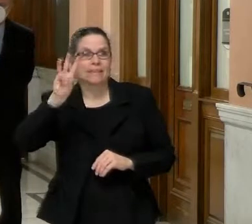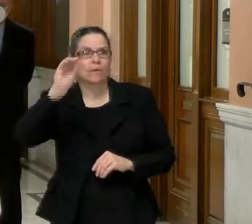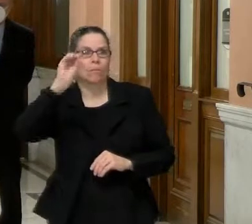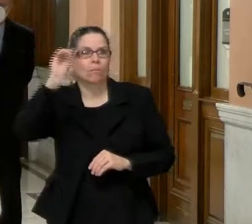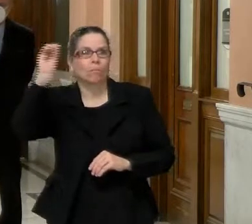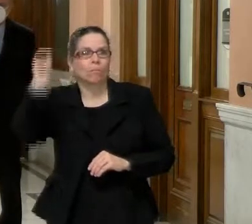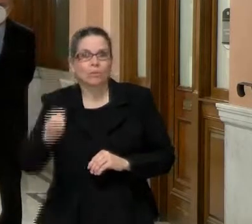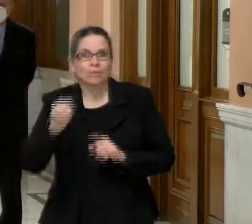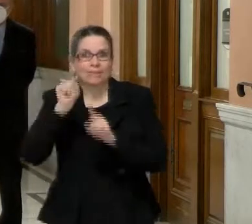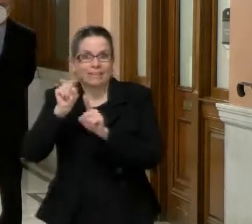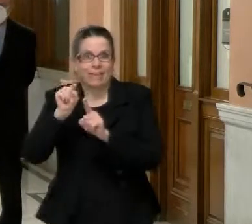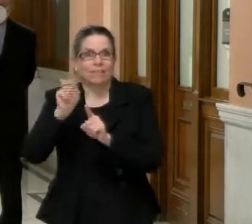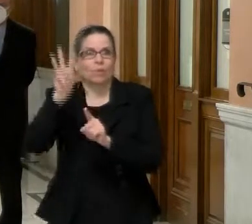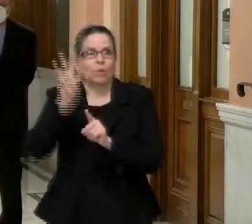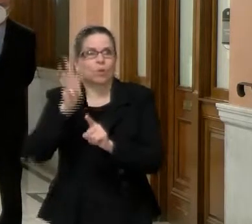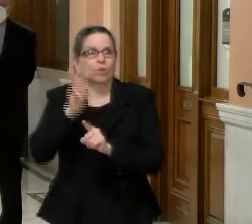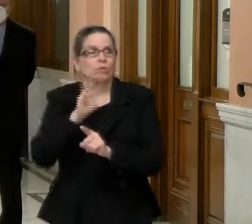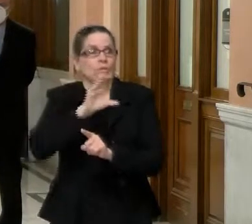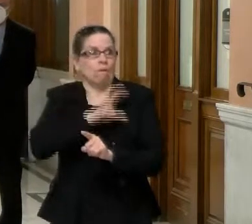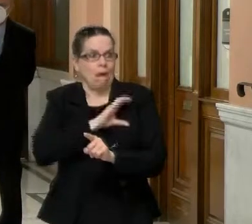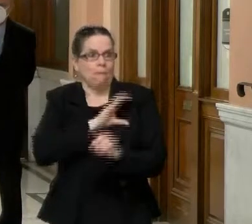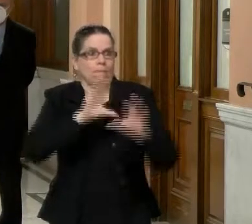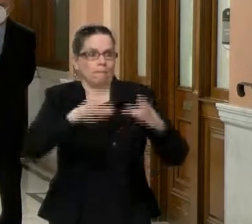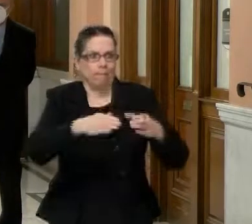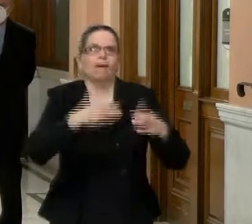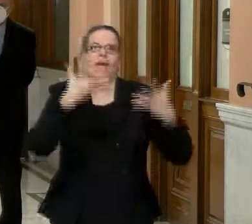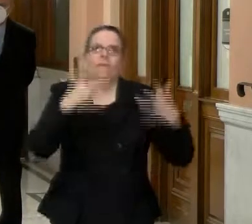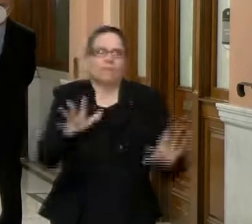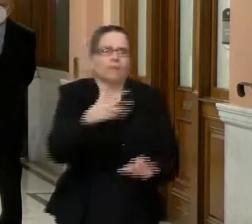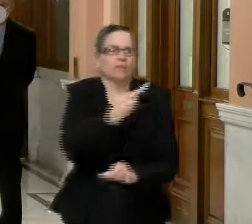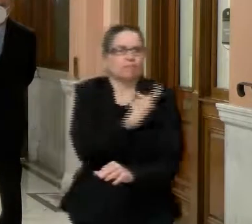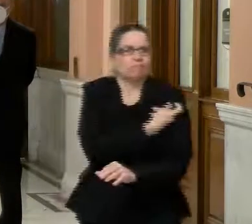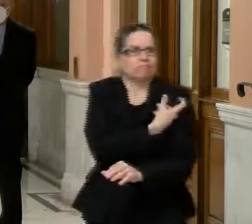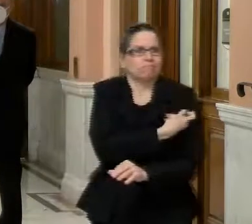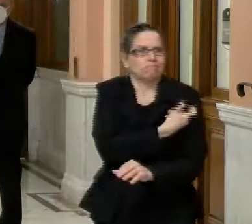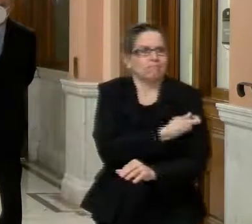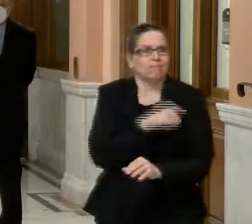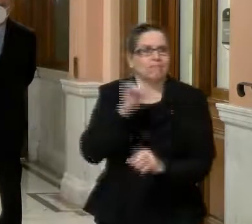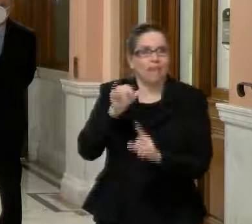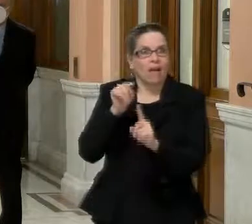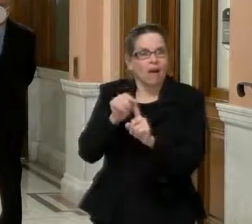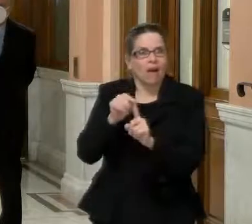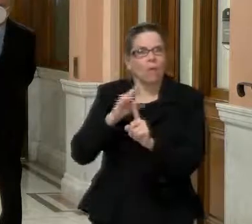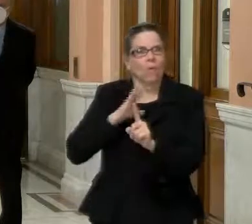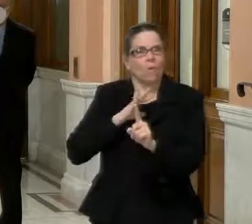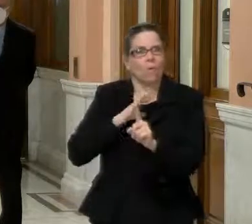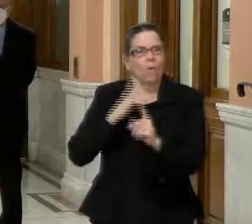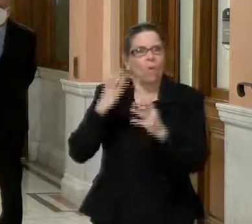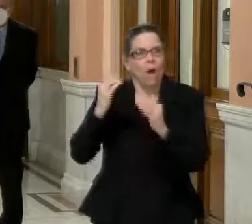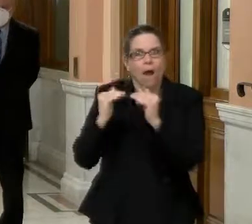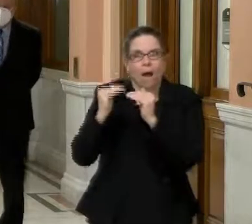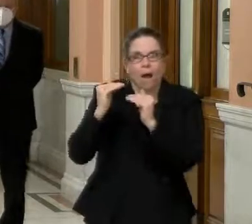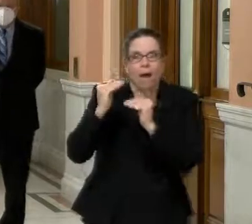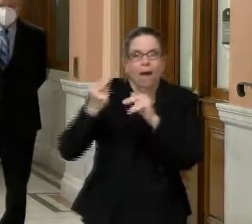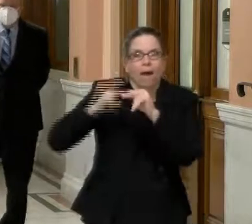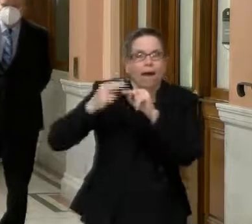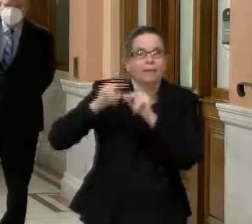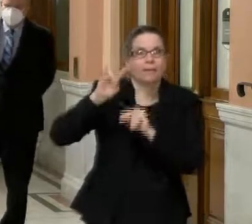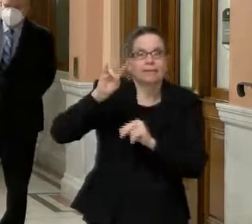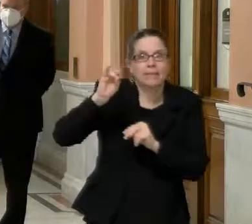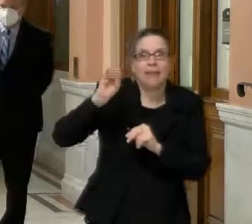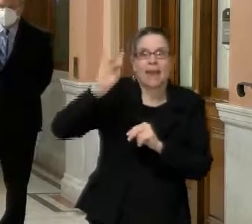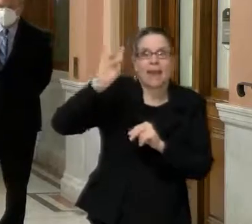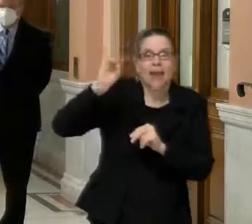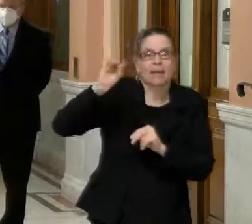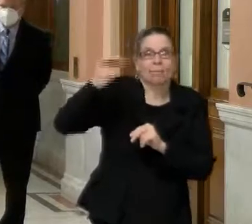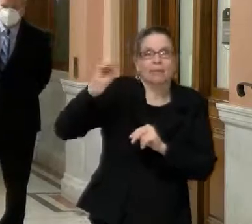vaccinated. Uh, again, that's what we want to see. Uh, we want to get into that 70, 80 range for that herd